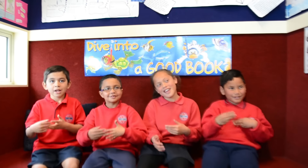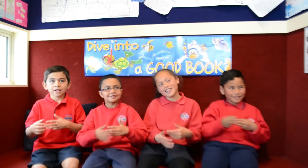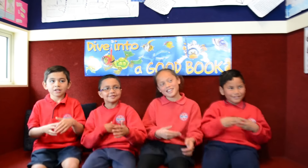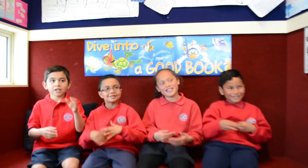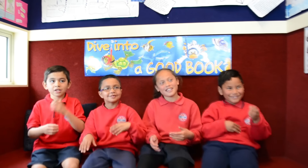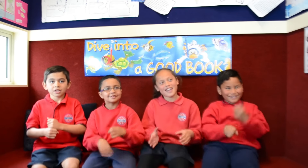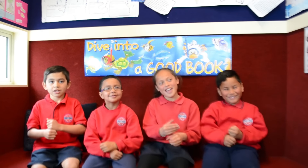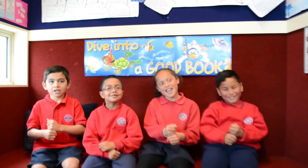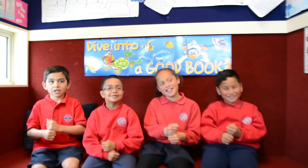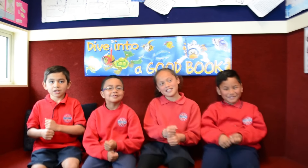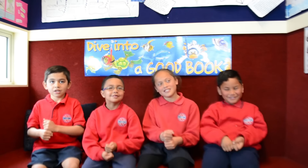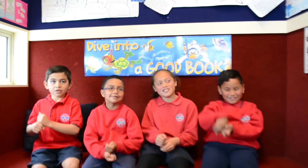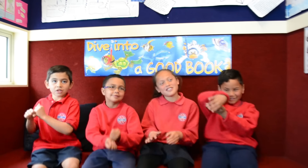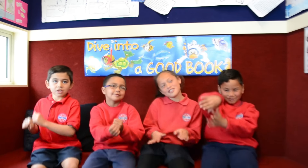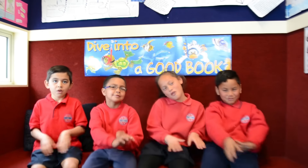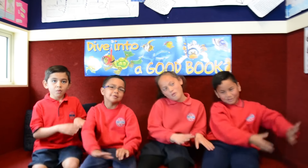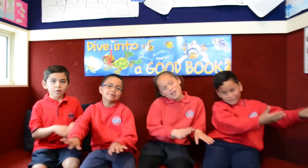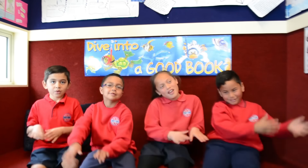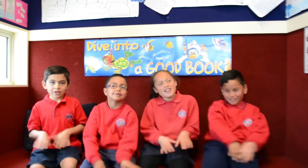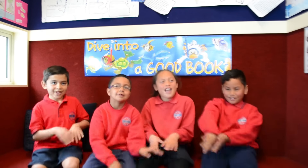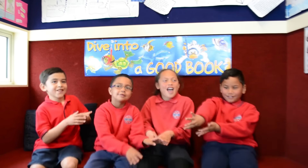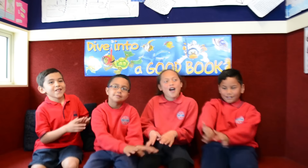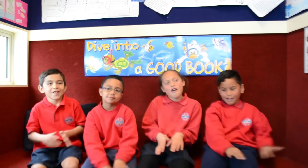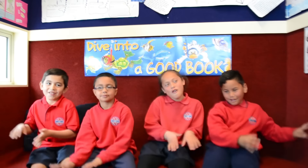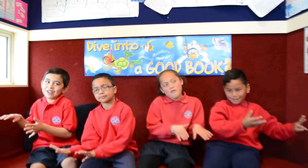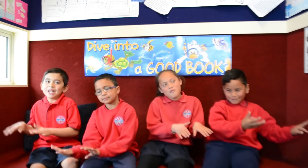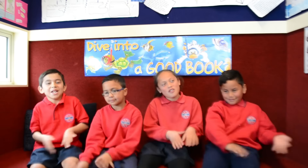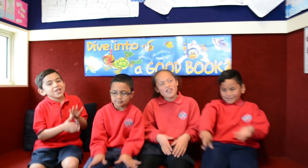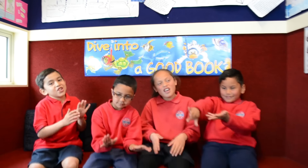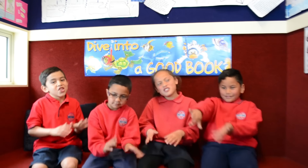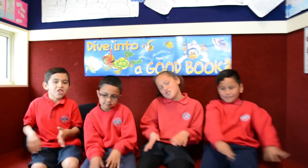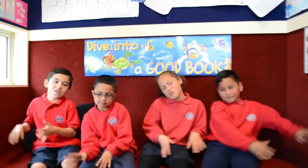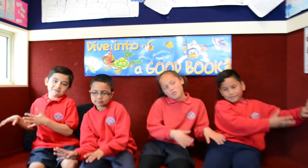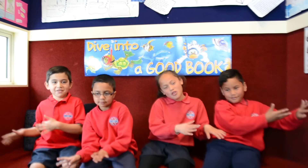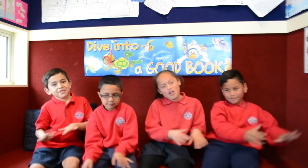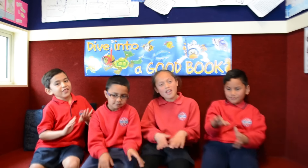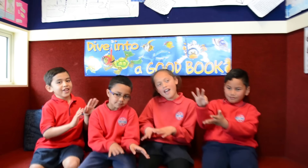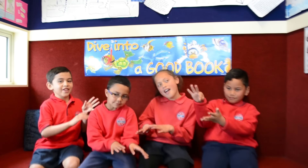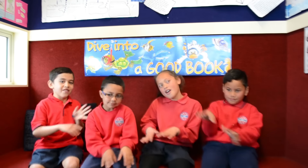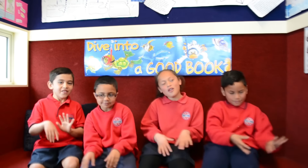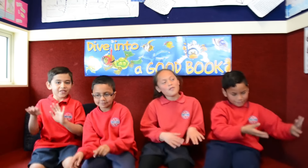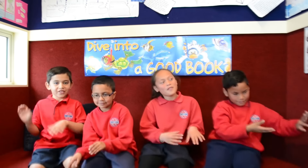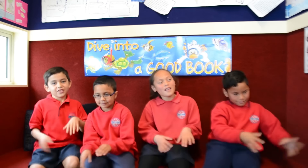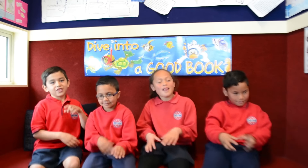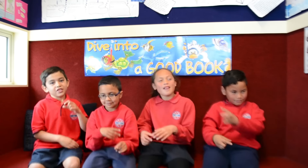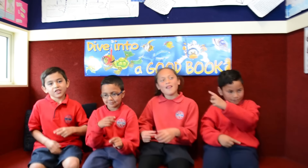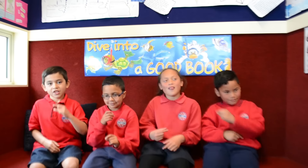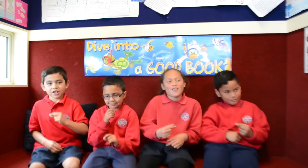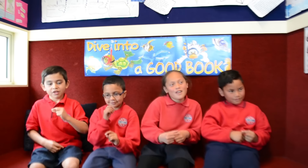man in the end So just slow it all down Slow it all down Little